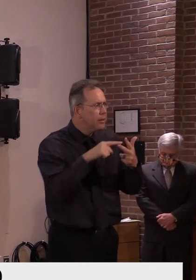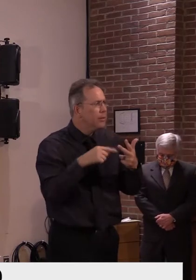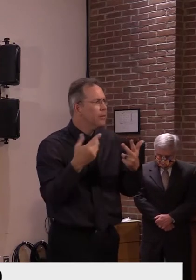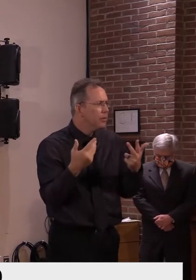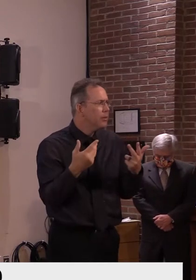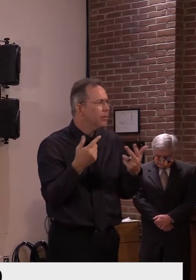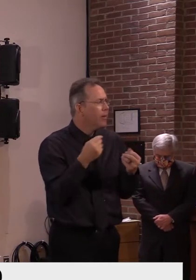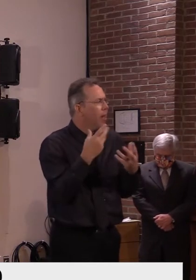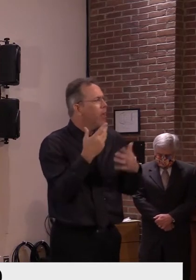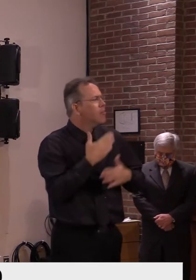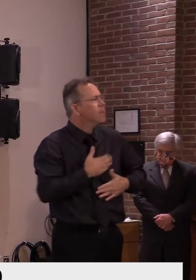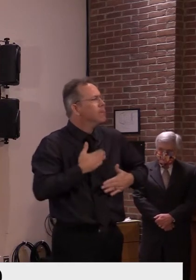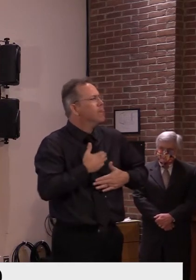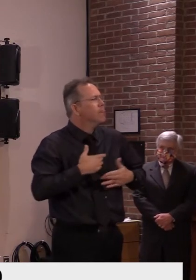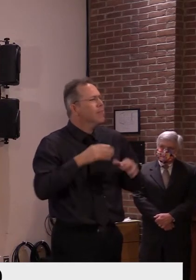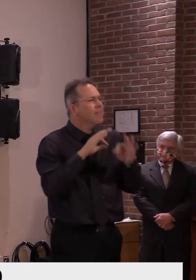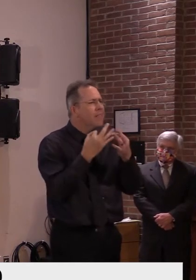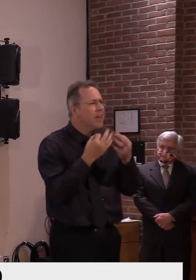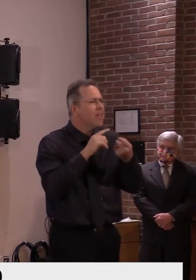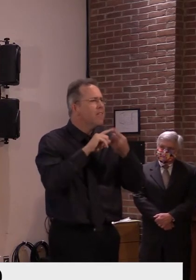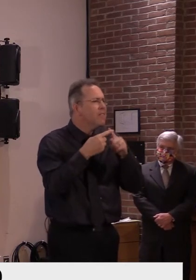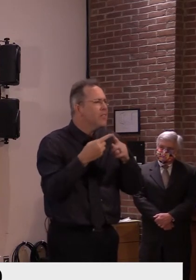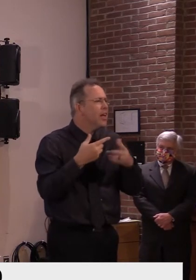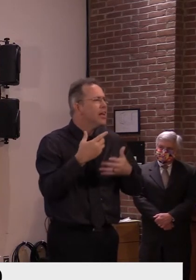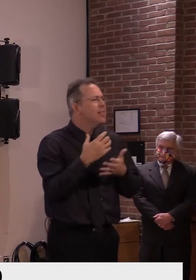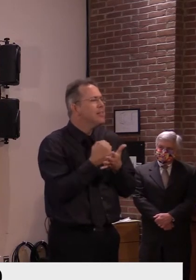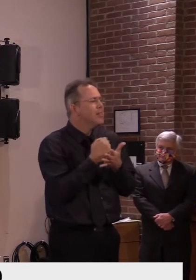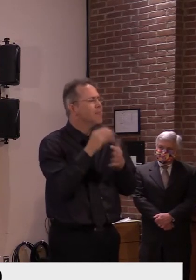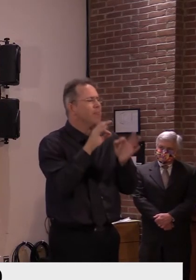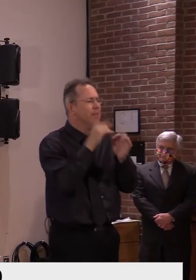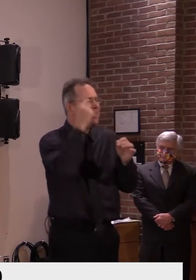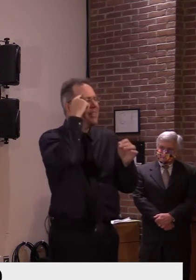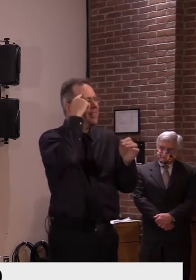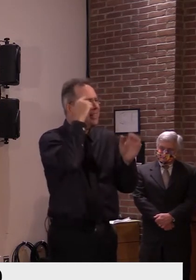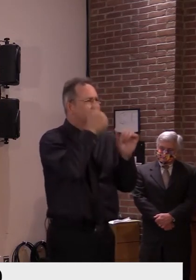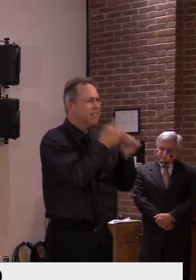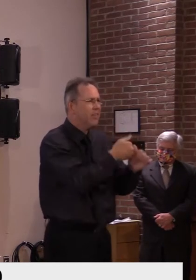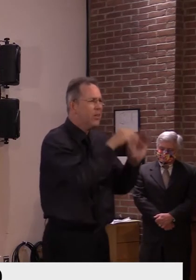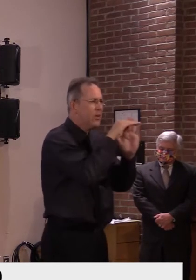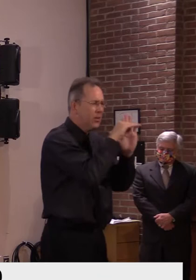should. And that's how we can bend the curve. I'll turn it back to the governor.